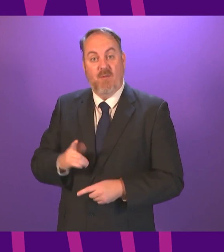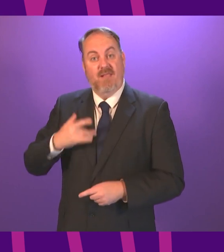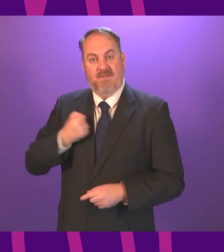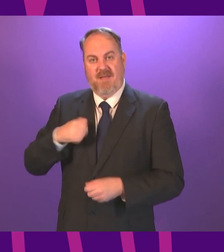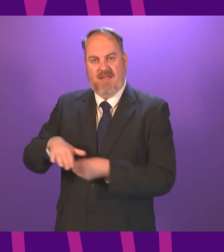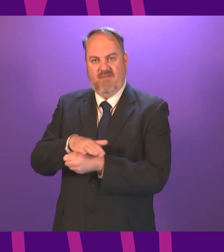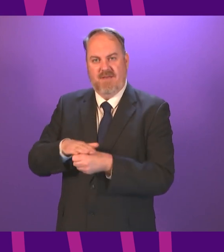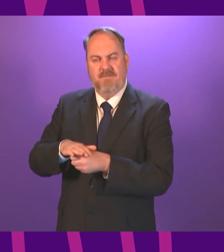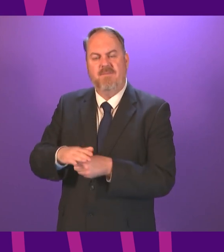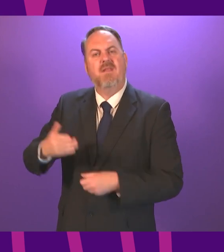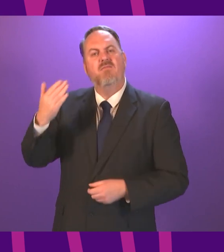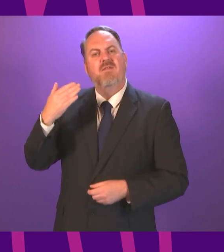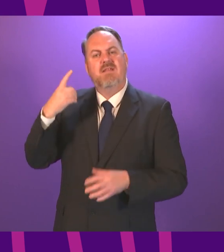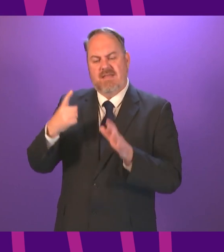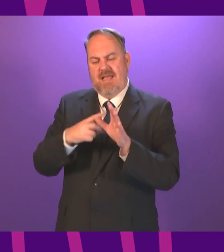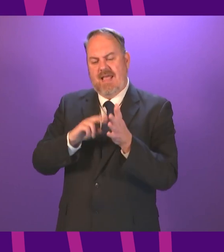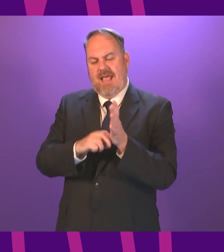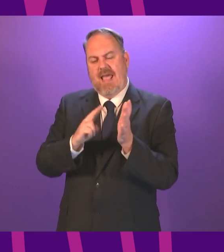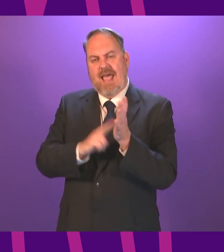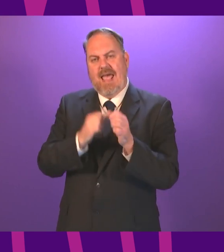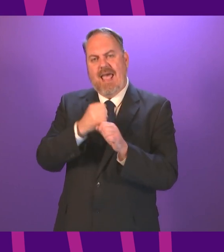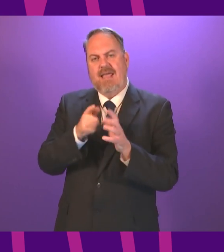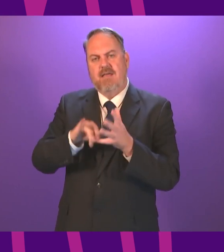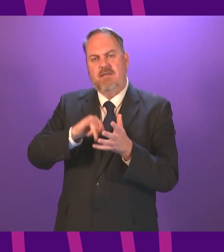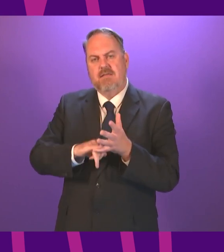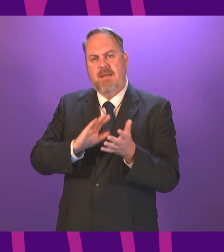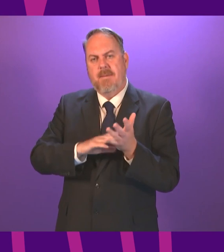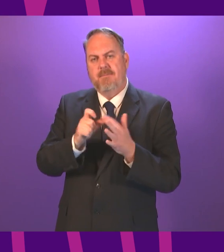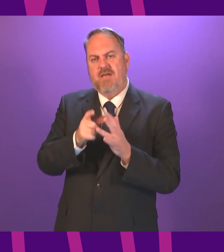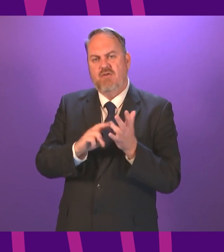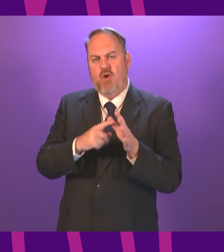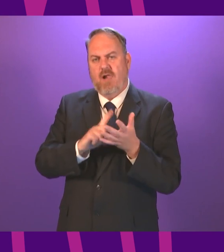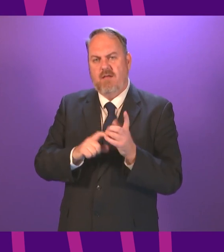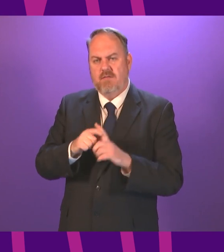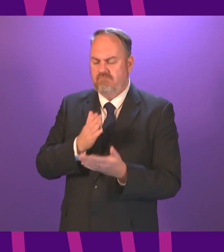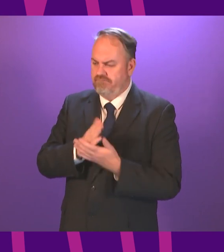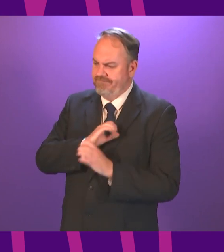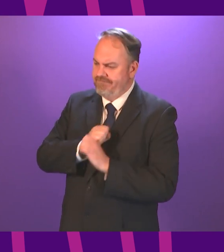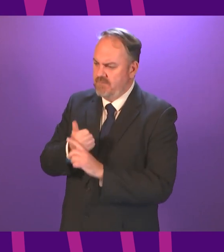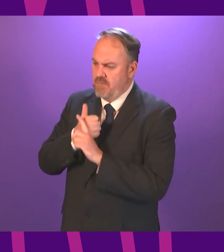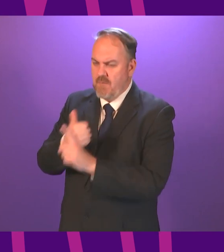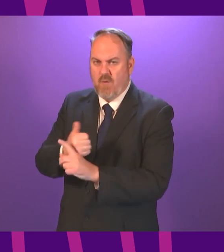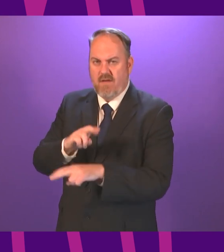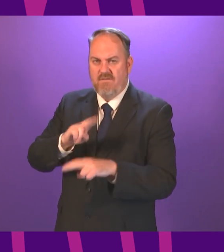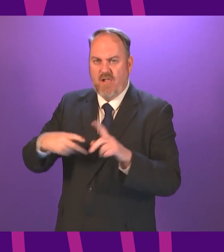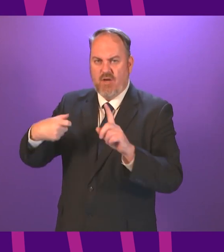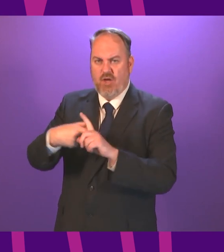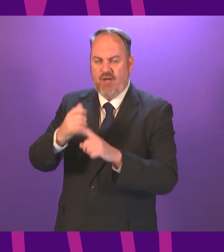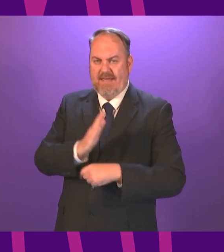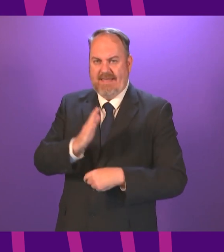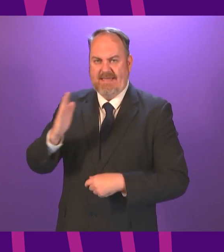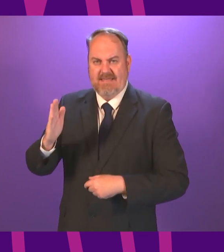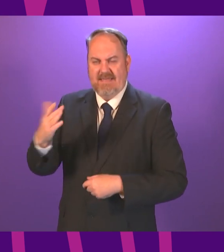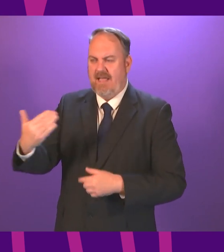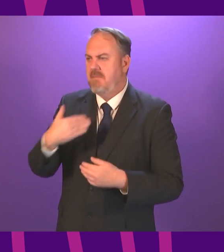Angus Macdonald was noted for his hard work complete commitment to the people of Falker East and his drive to bring new ideas and